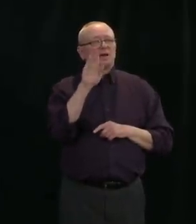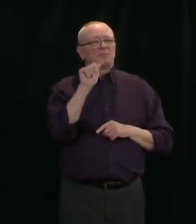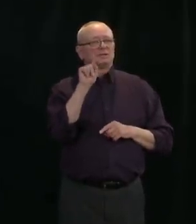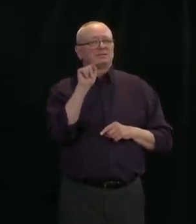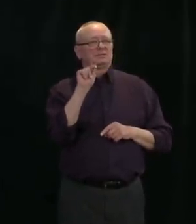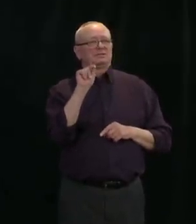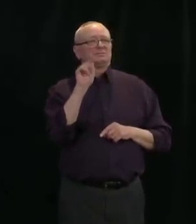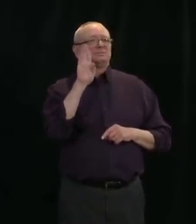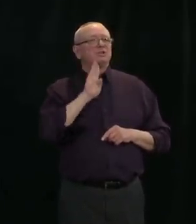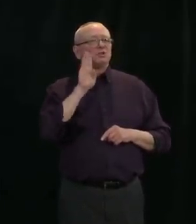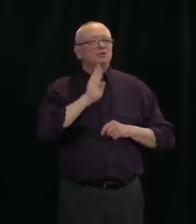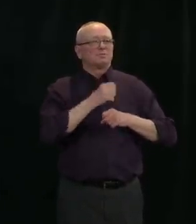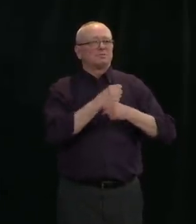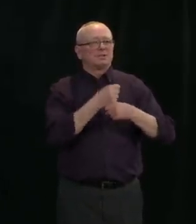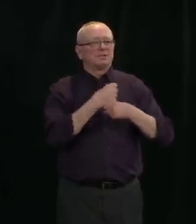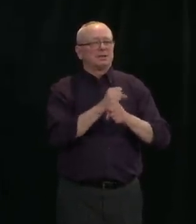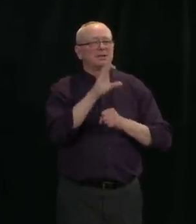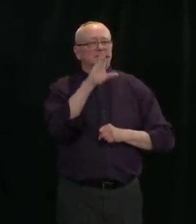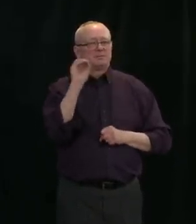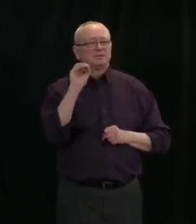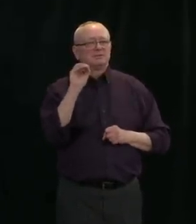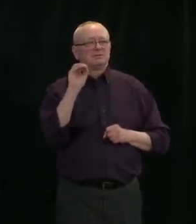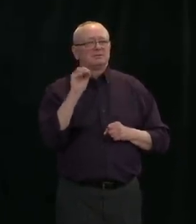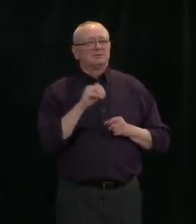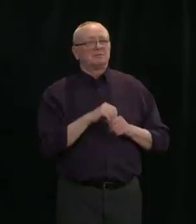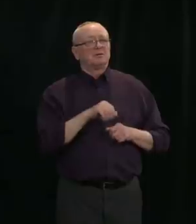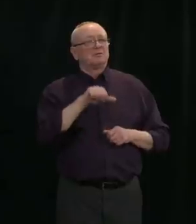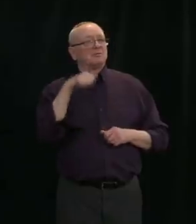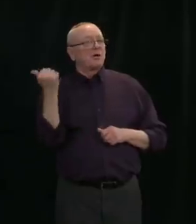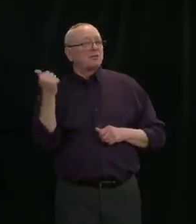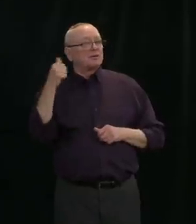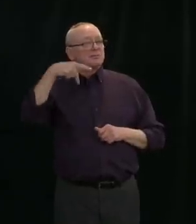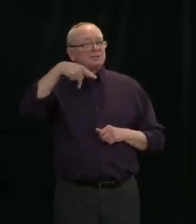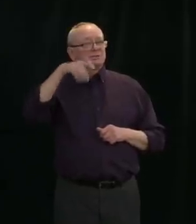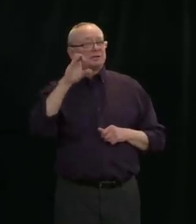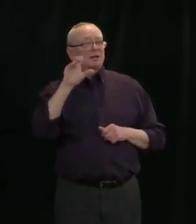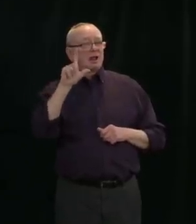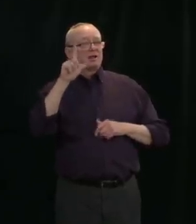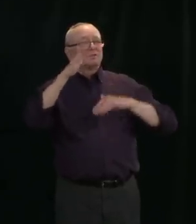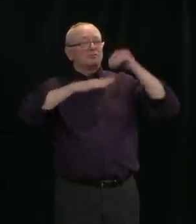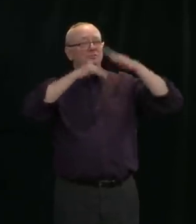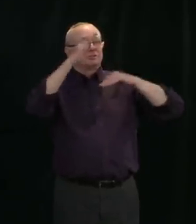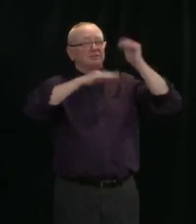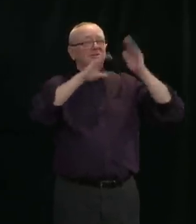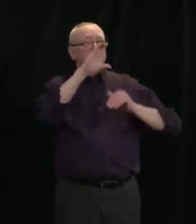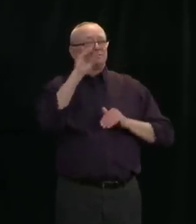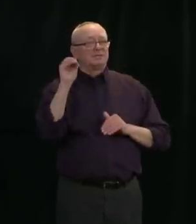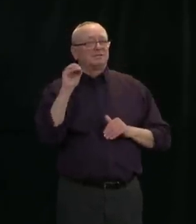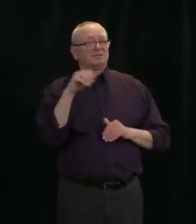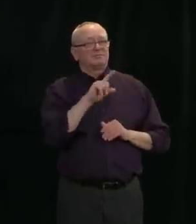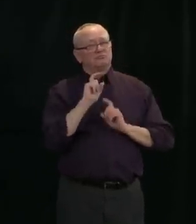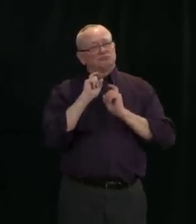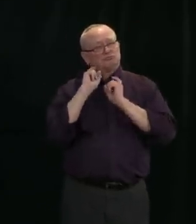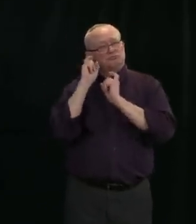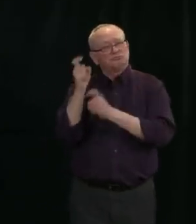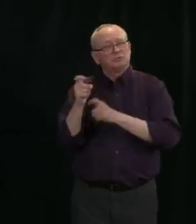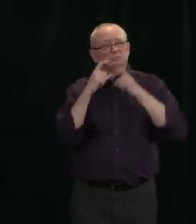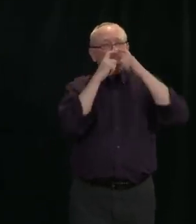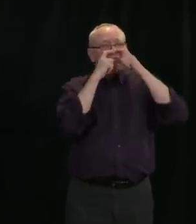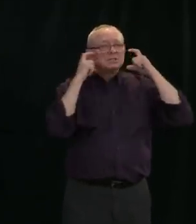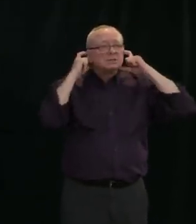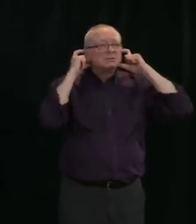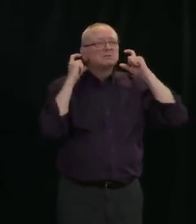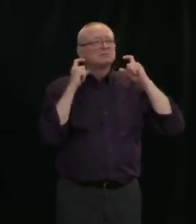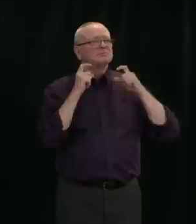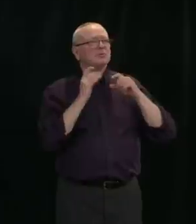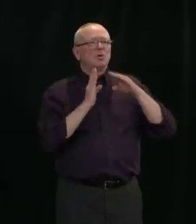protective masks for healthcare workers earlier this week. And just today comes the amazing news that IKEA Edmonton